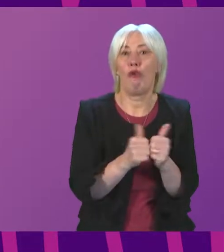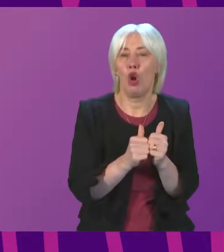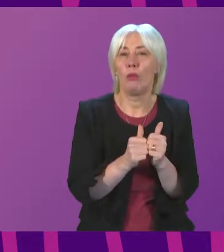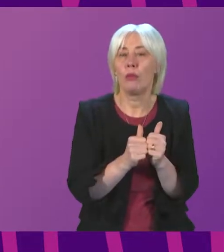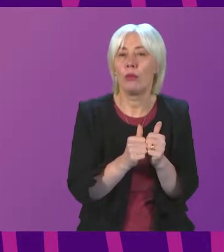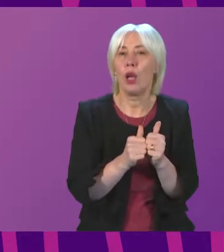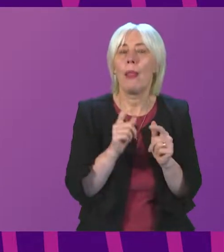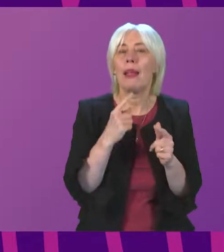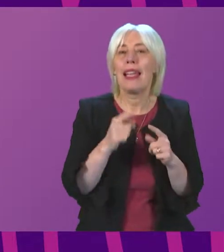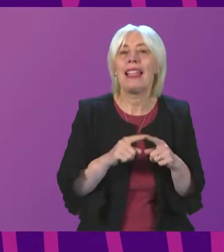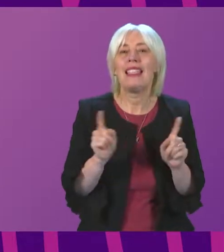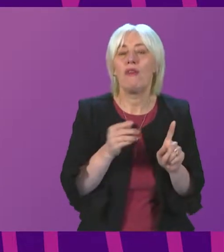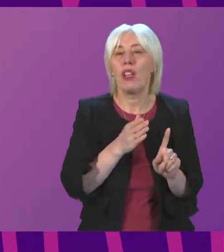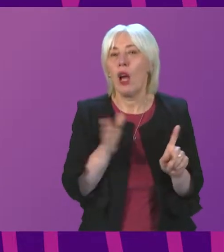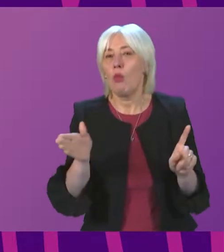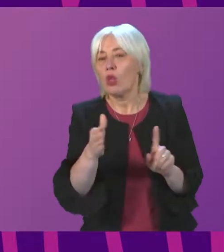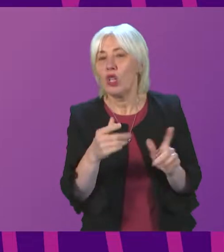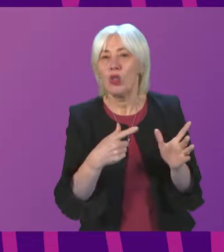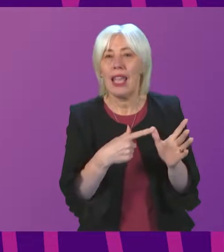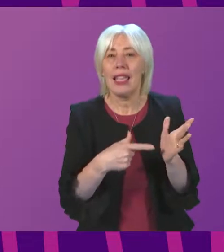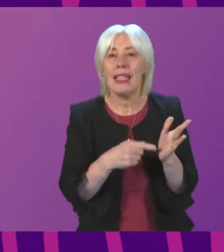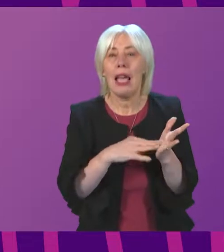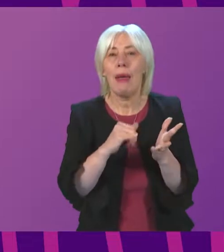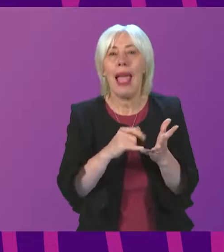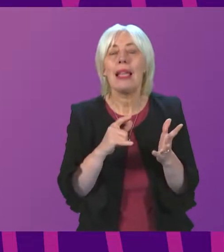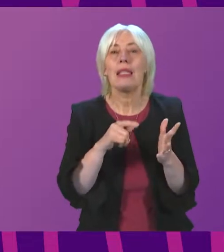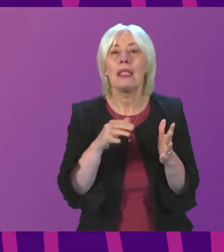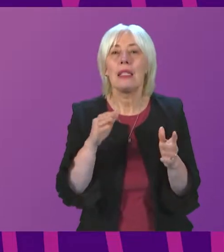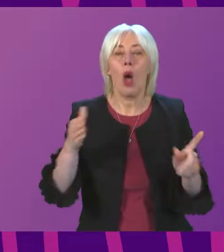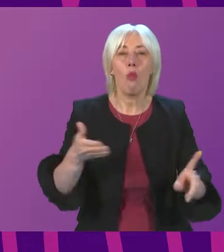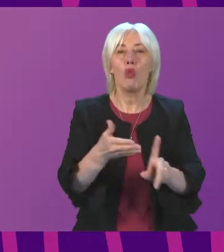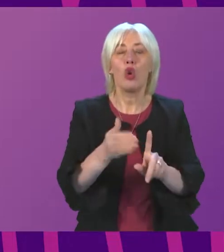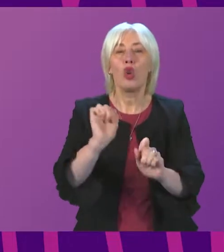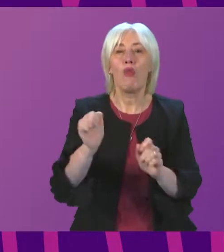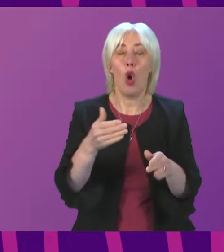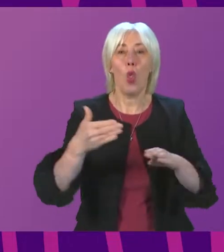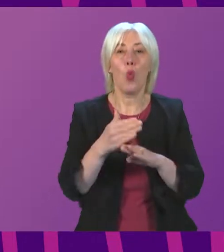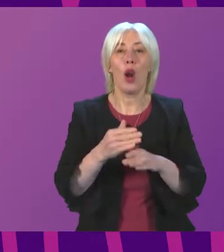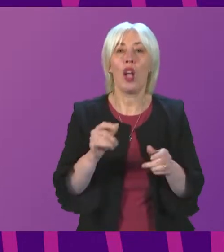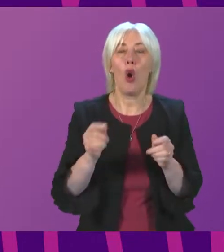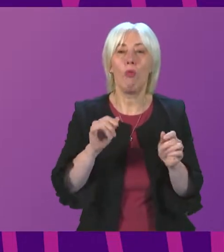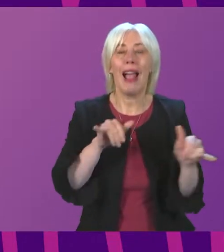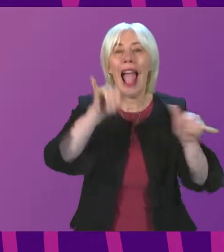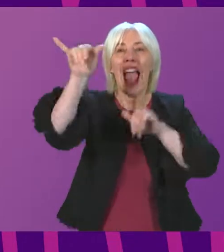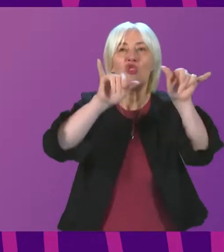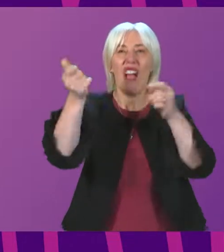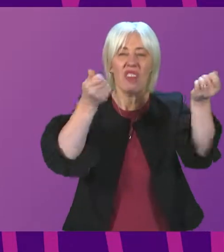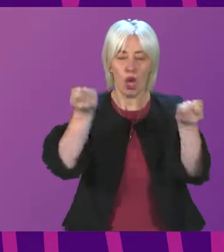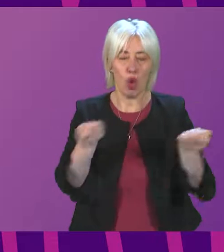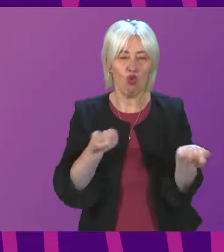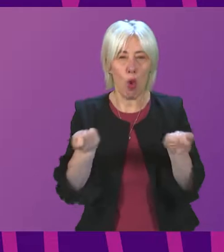be taking a different approach to their ATMS plans on air traffic control jobs. This issue also partly